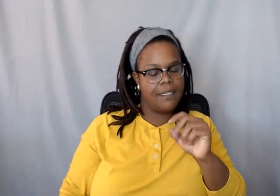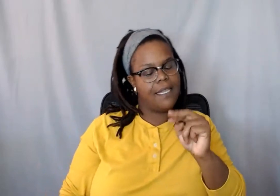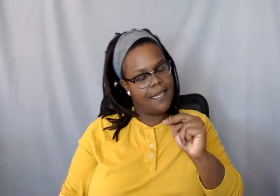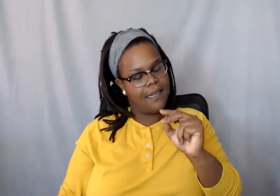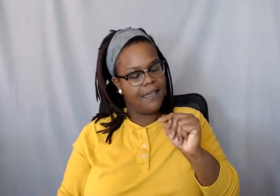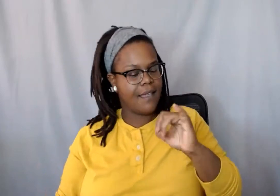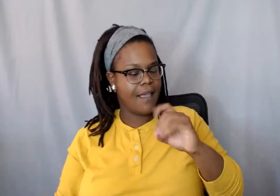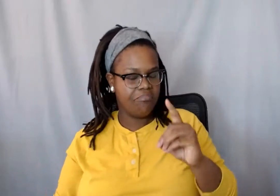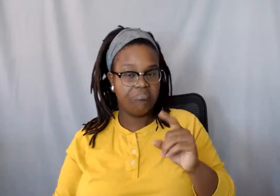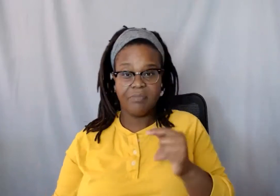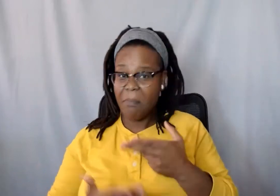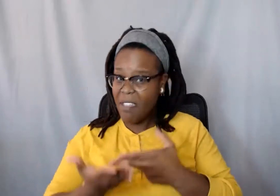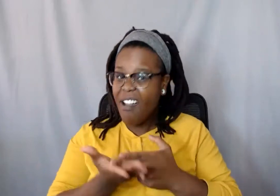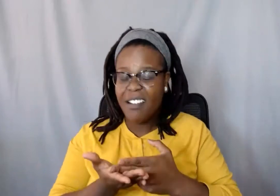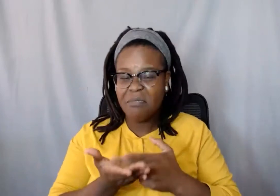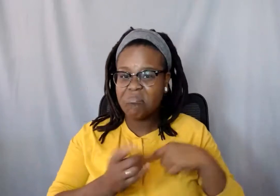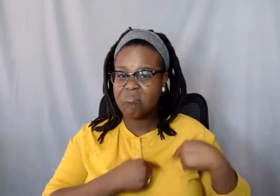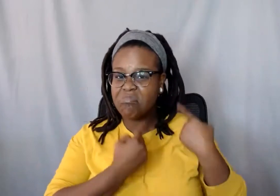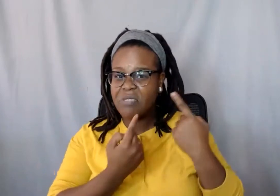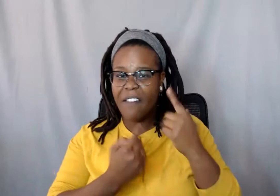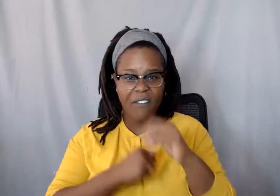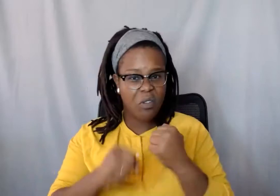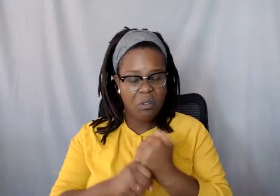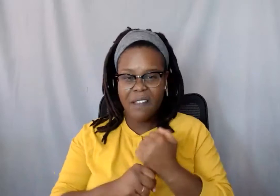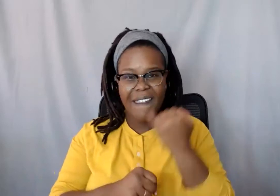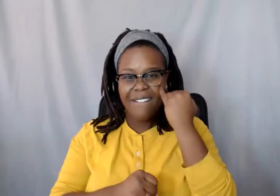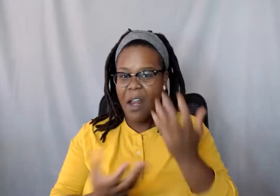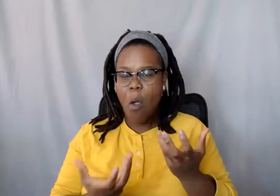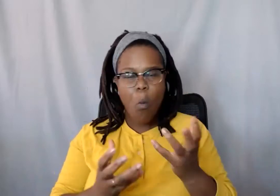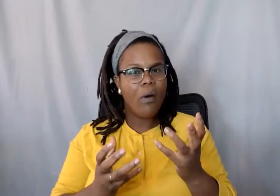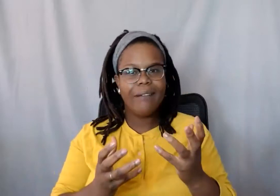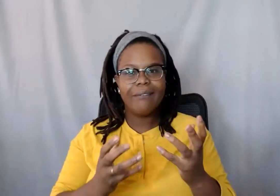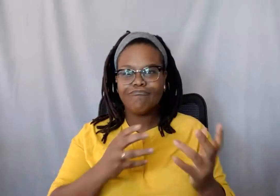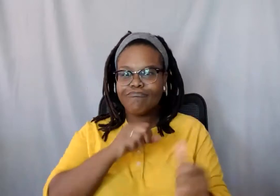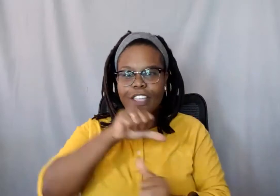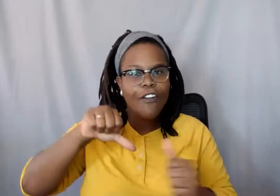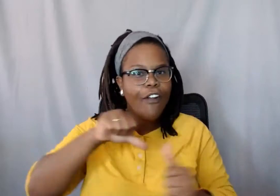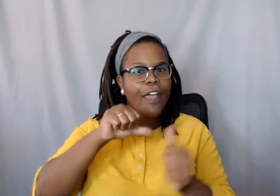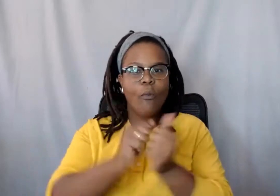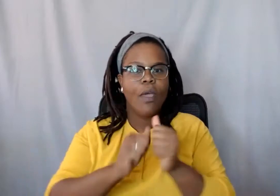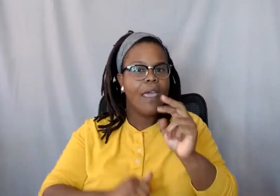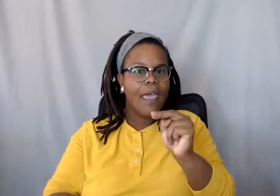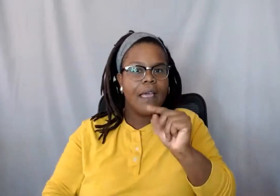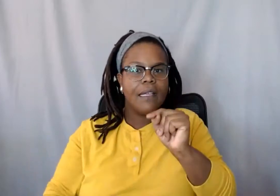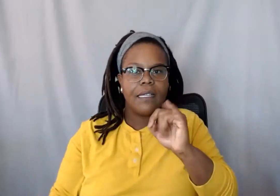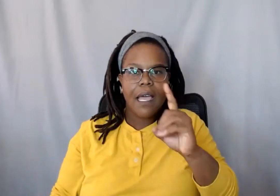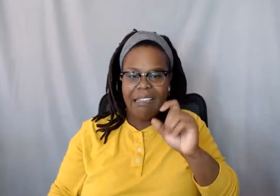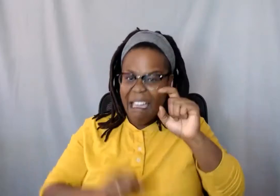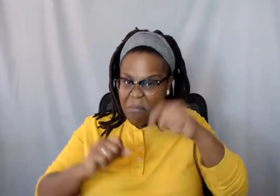RIT for five years, and if I didn't want to interact with the anti-ID community, I could easily avoid them very easily because my